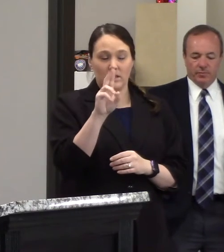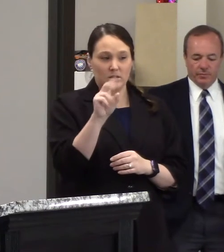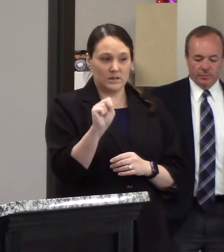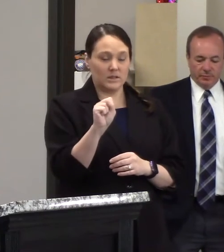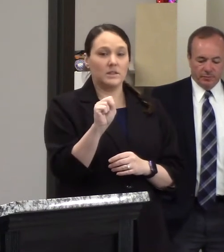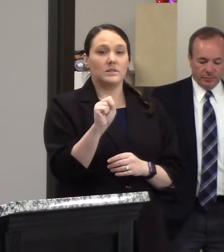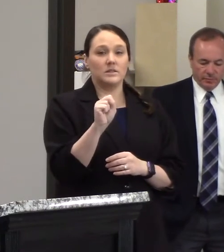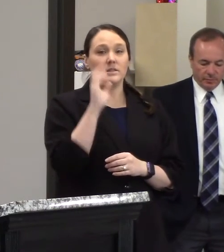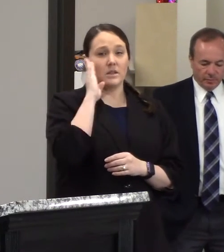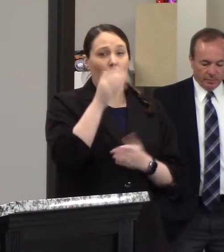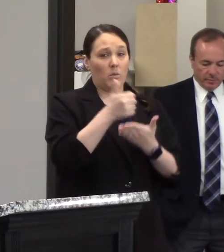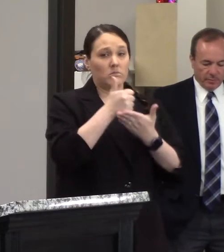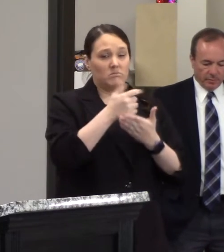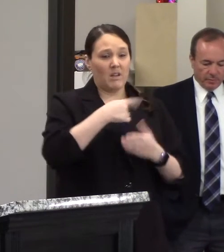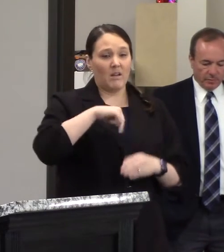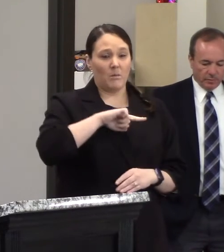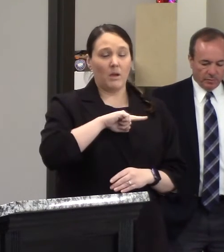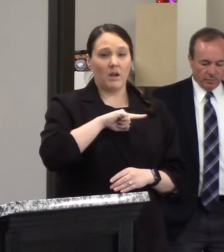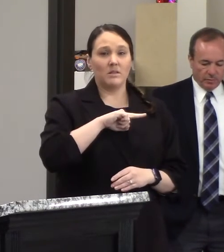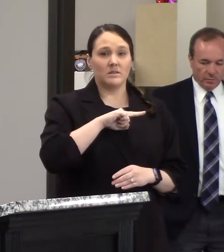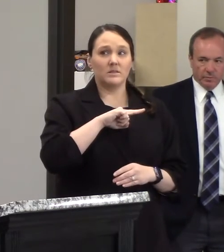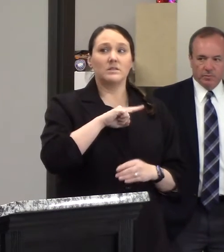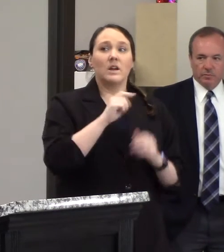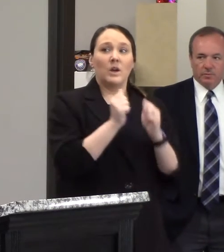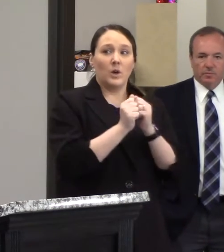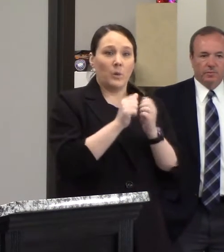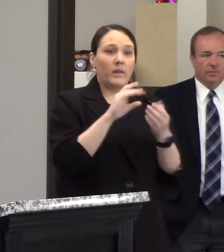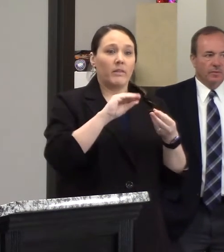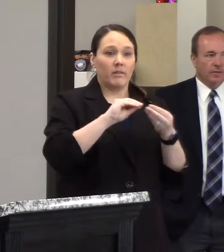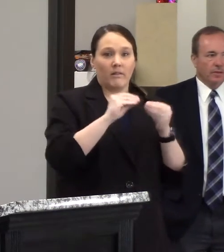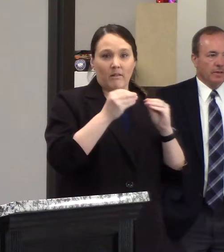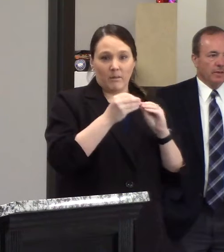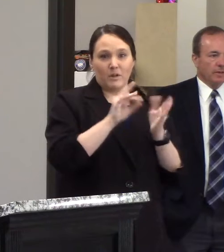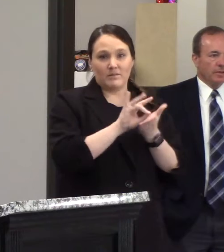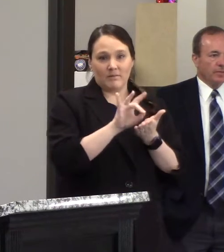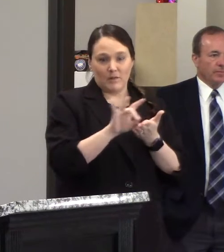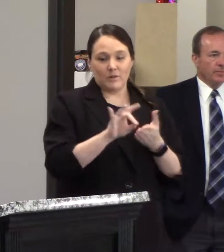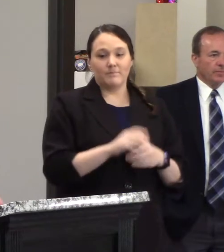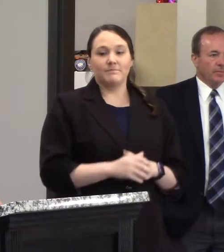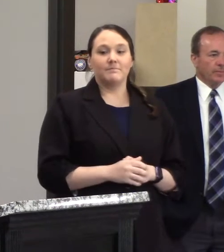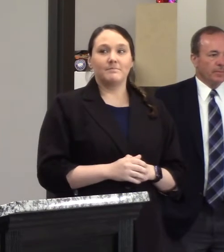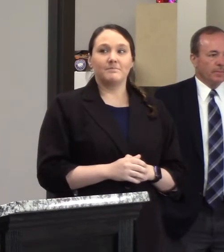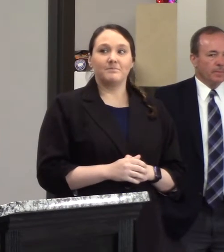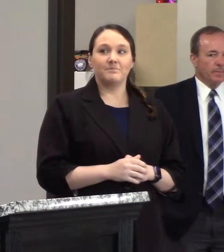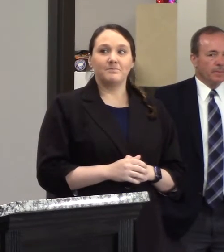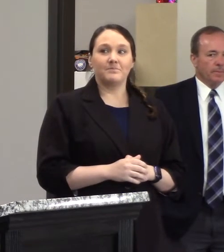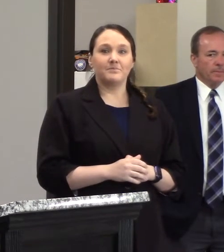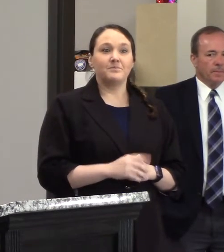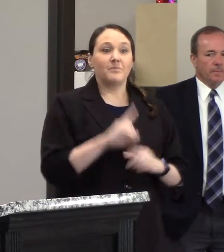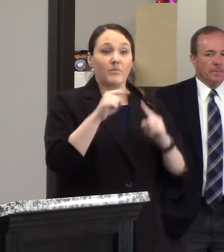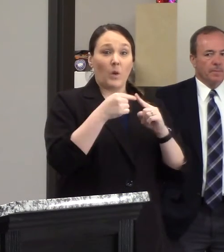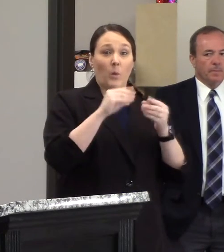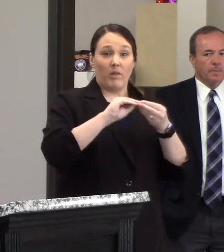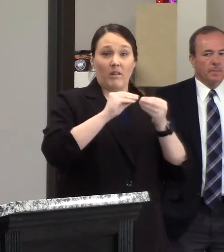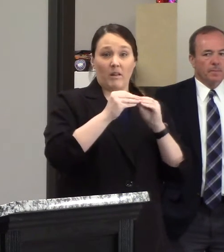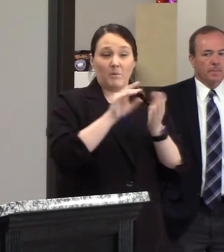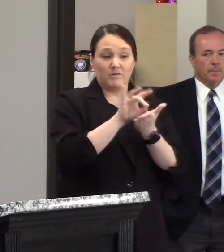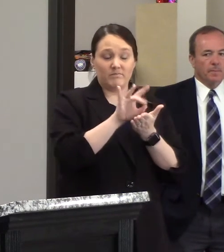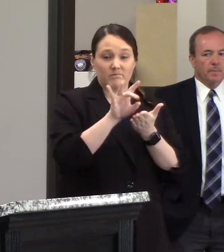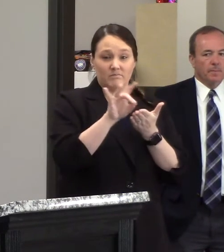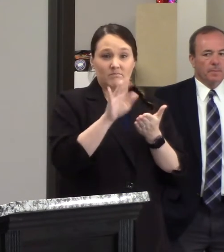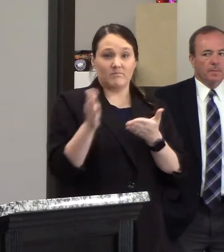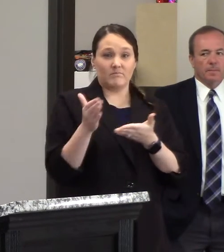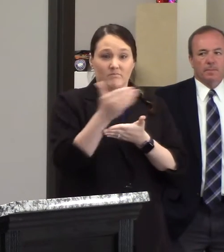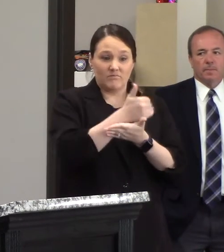it'll certainly help us uh when those numbers get in when those numbers get into the uh